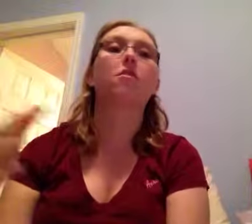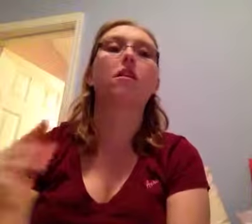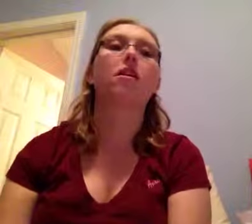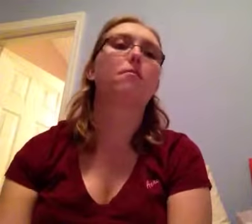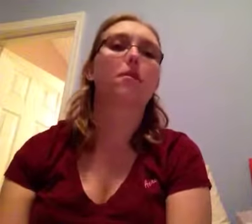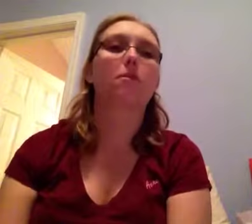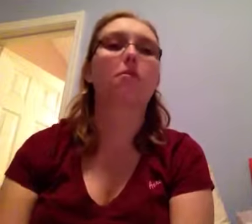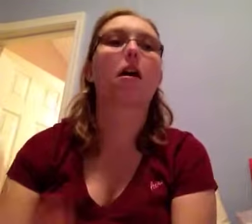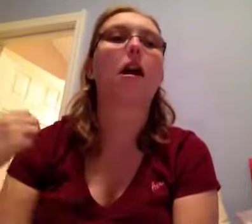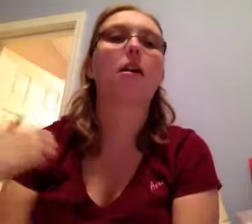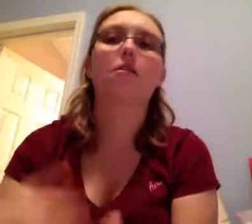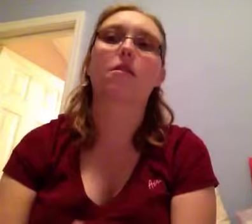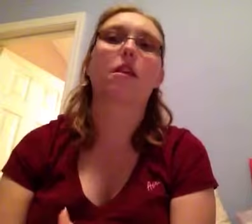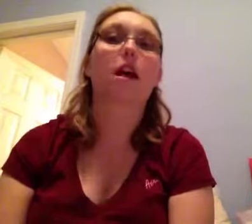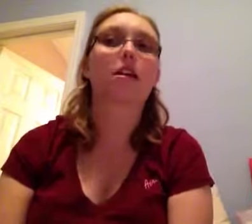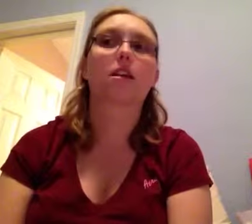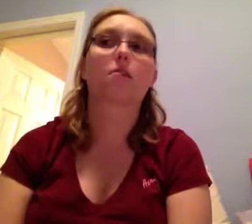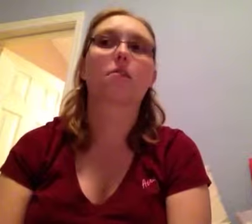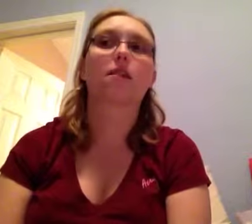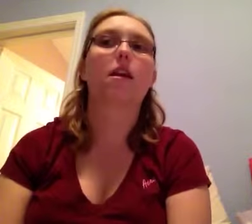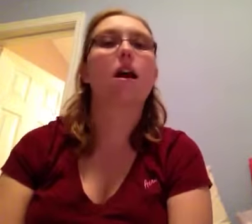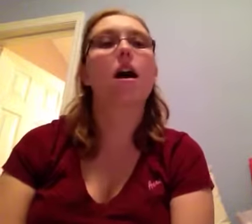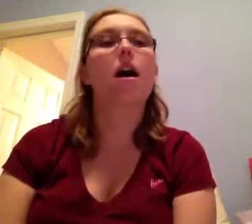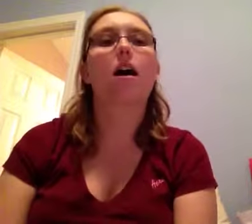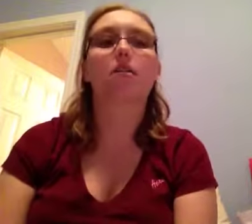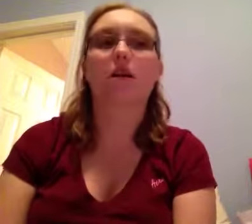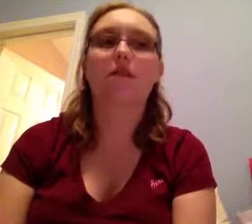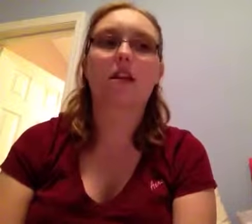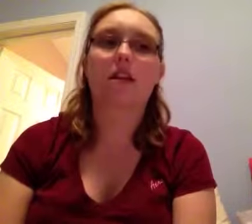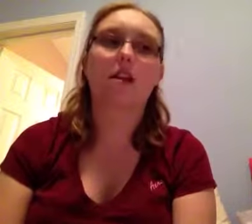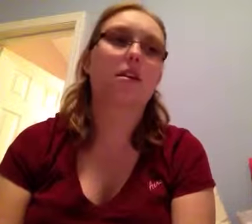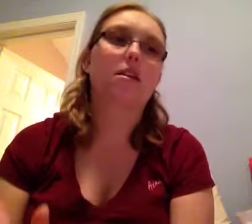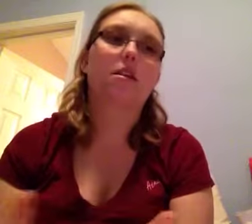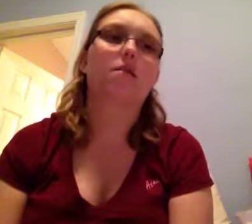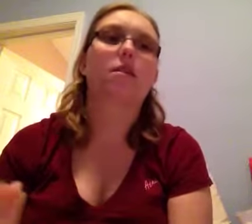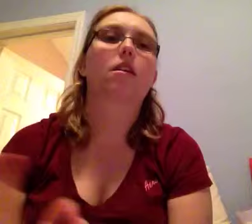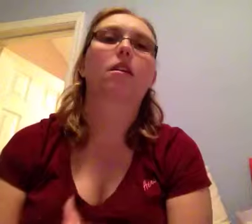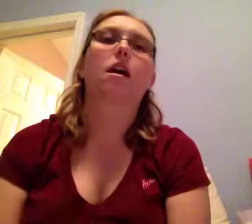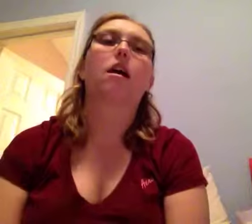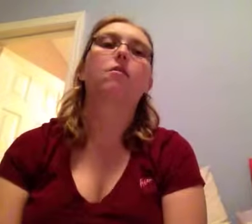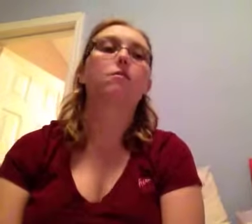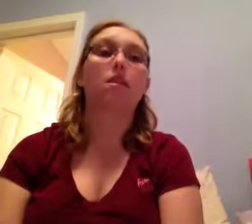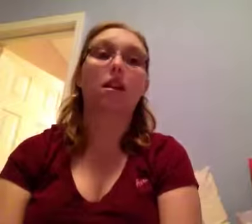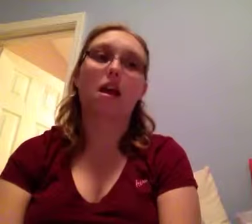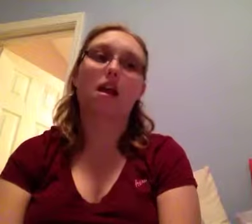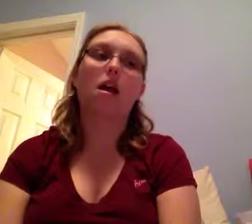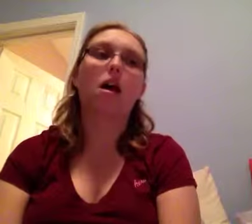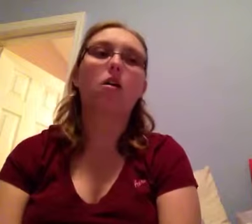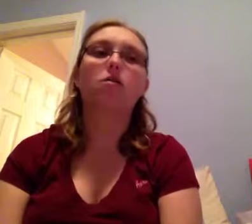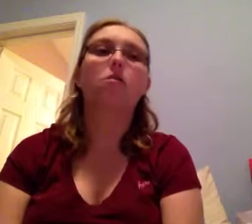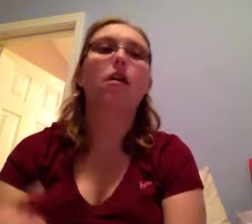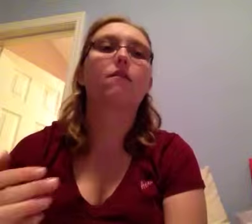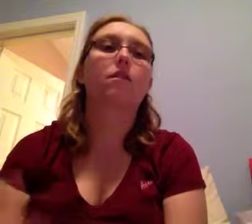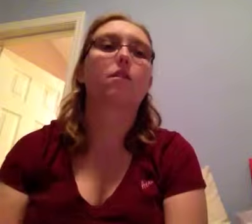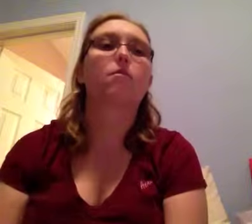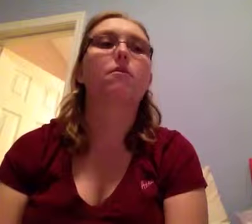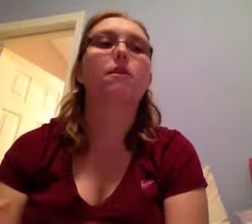good. Made me cry. It was an excellent movie. I loved it. Everything like that was an A. I also have this movie.